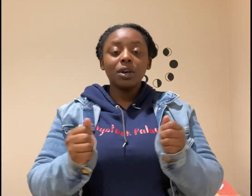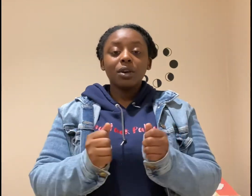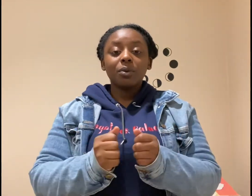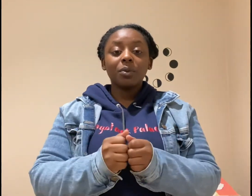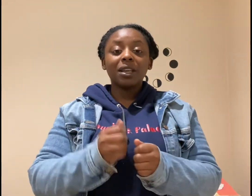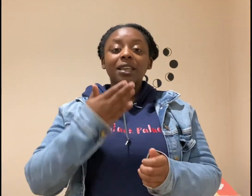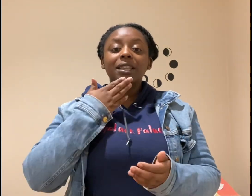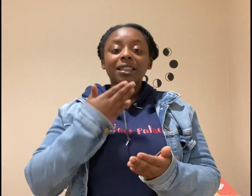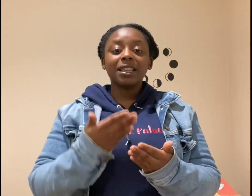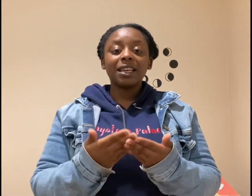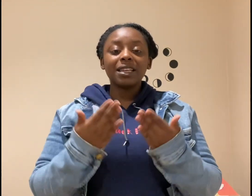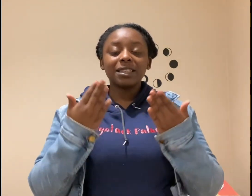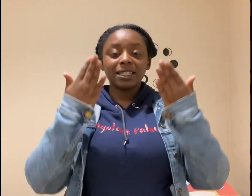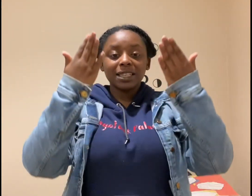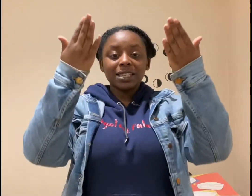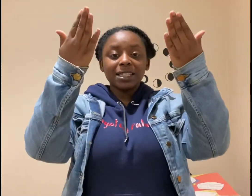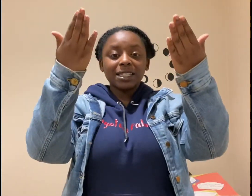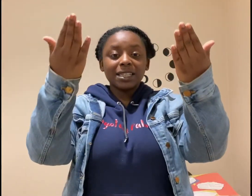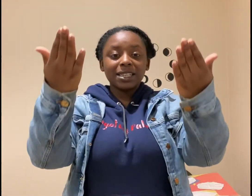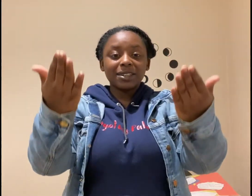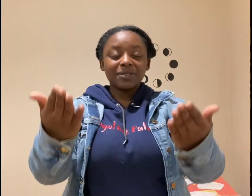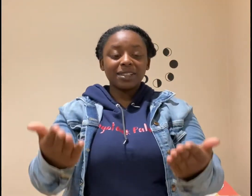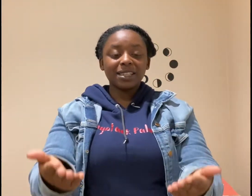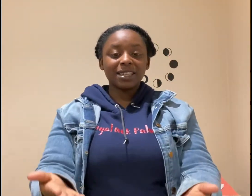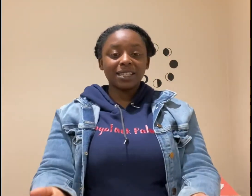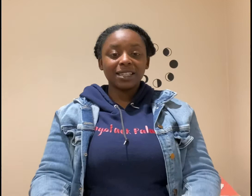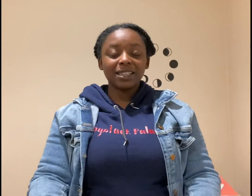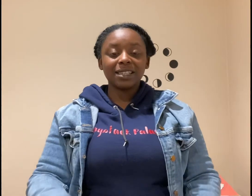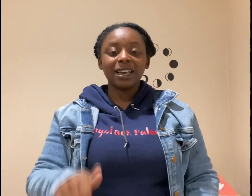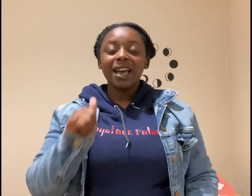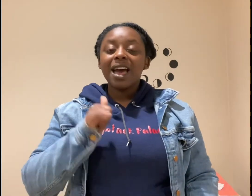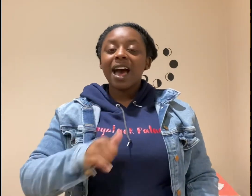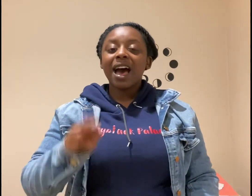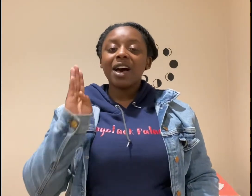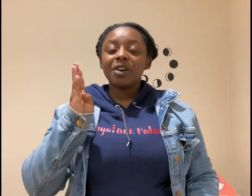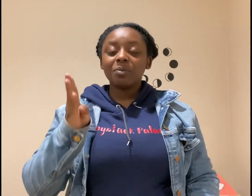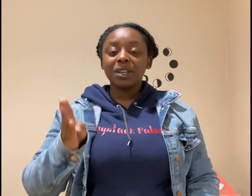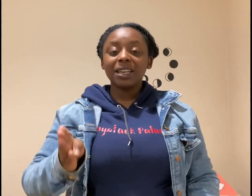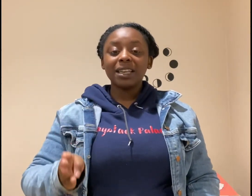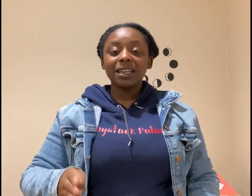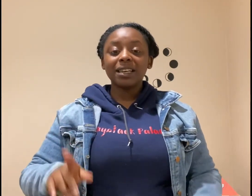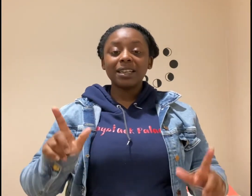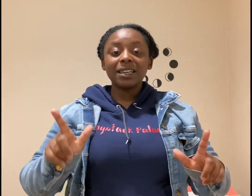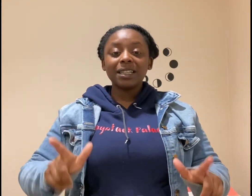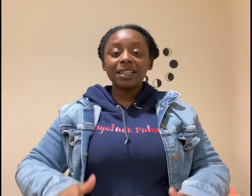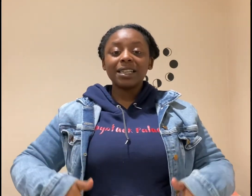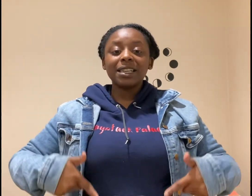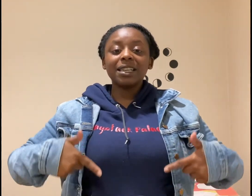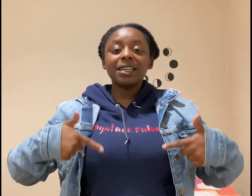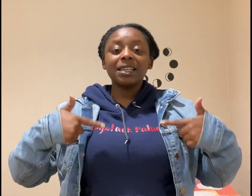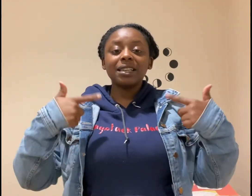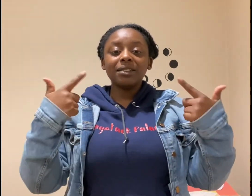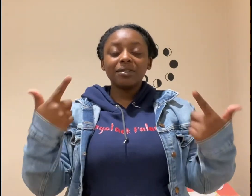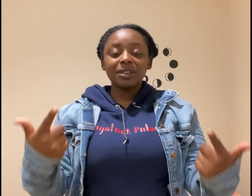With thanksgiving, I'll be a living